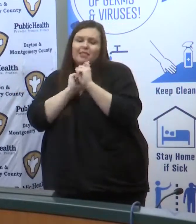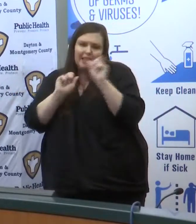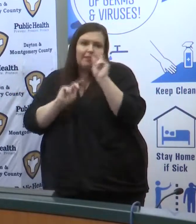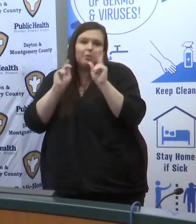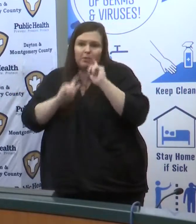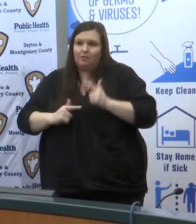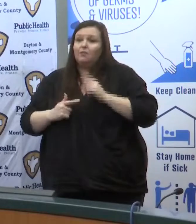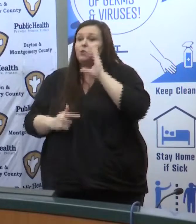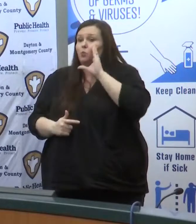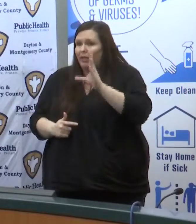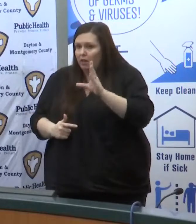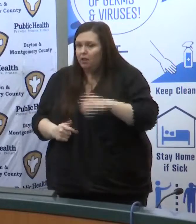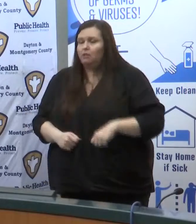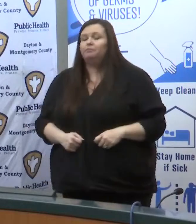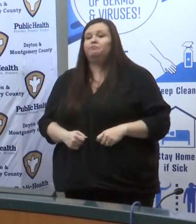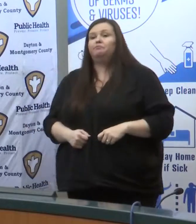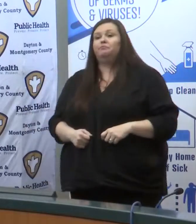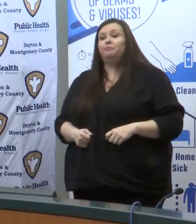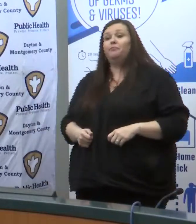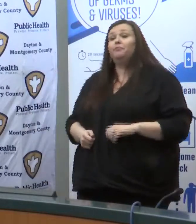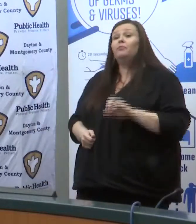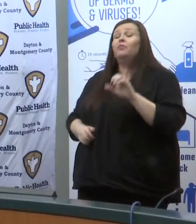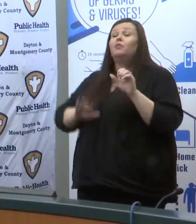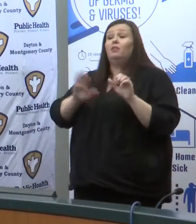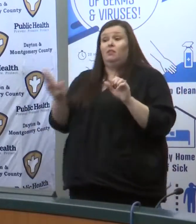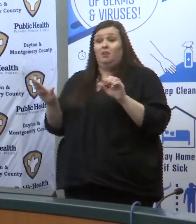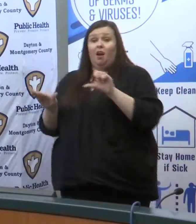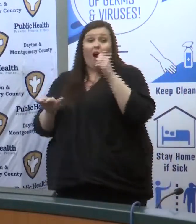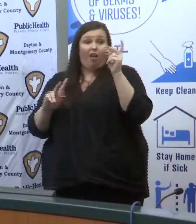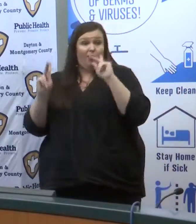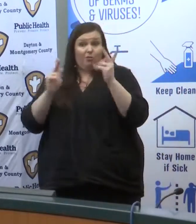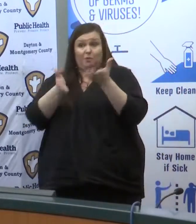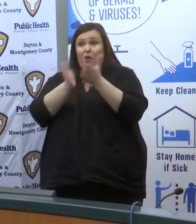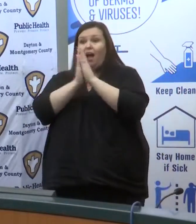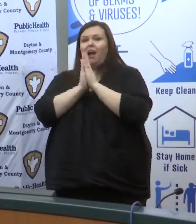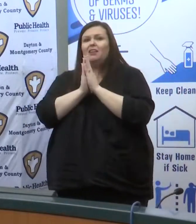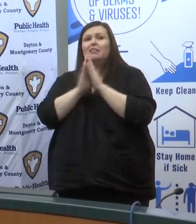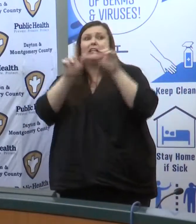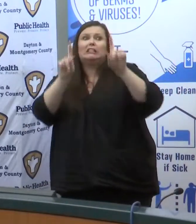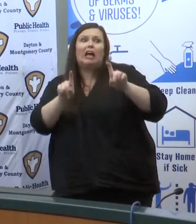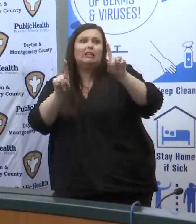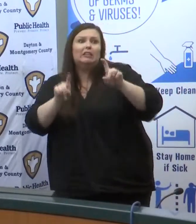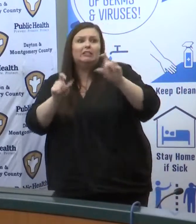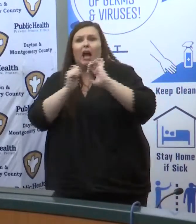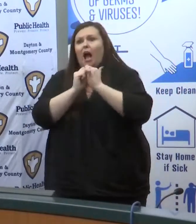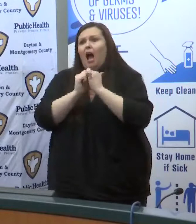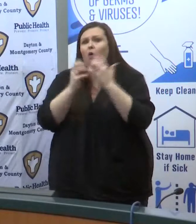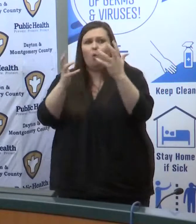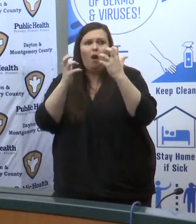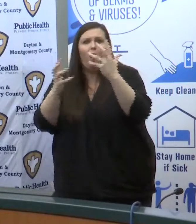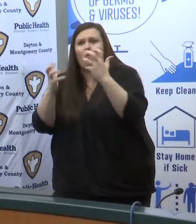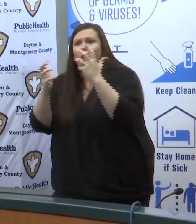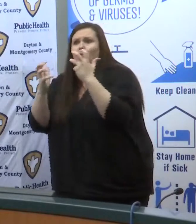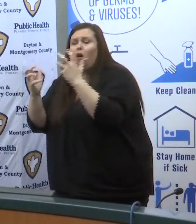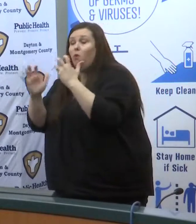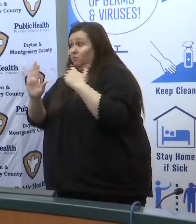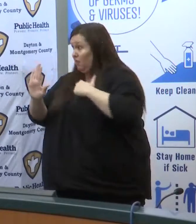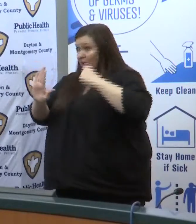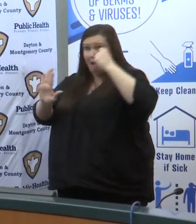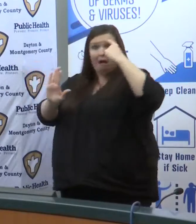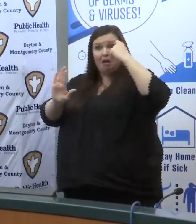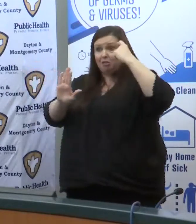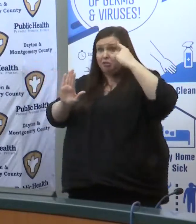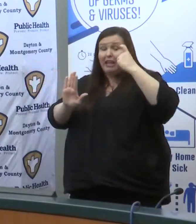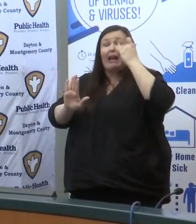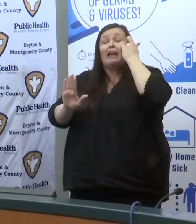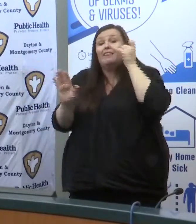the second question that we get asked frequently is about testing people want to be tested and I understand it and if I had my